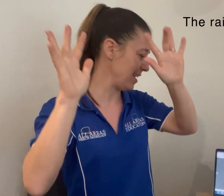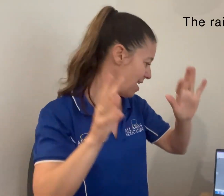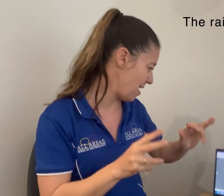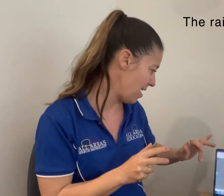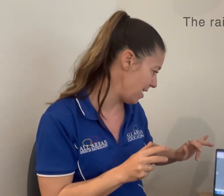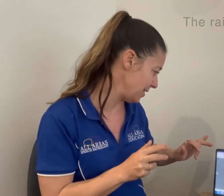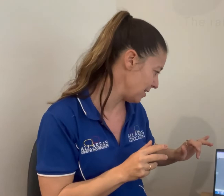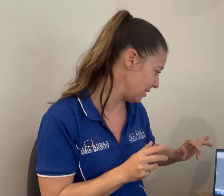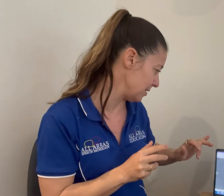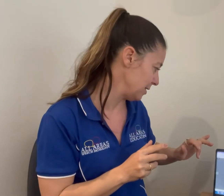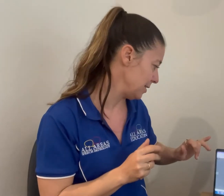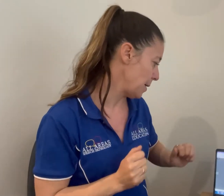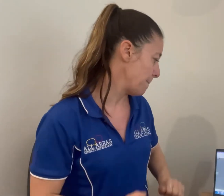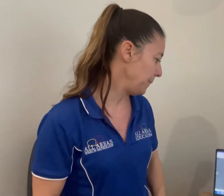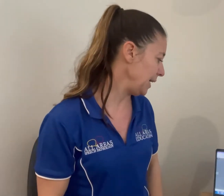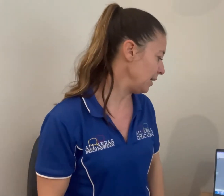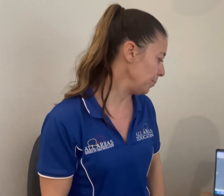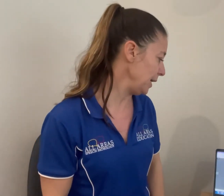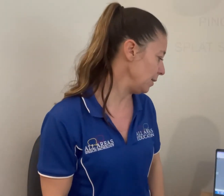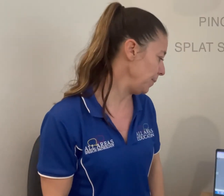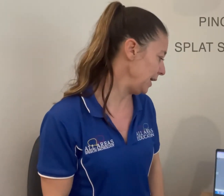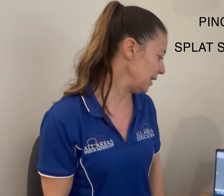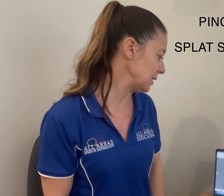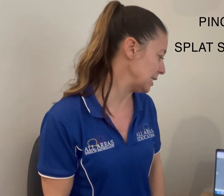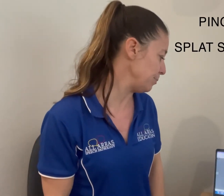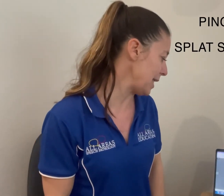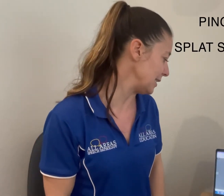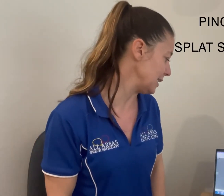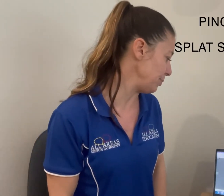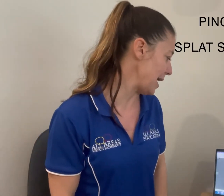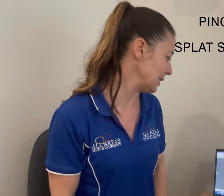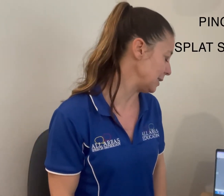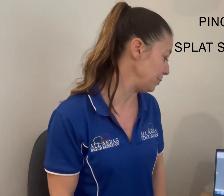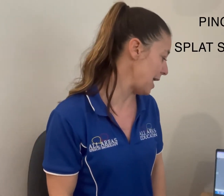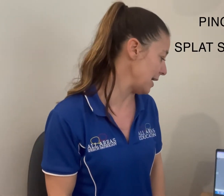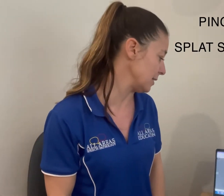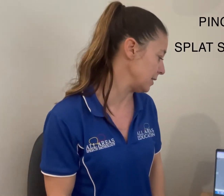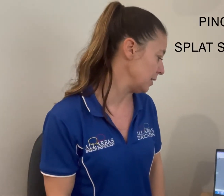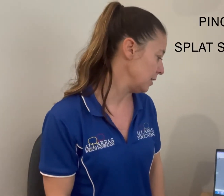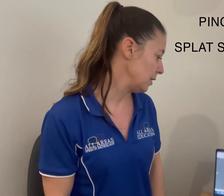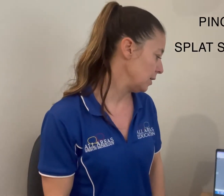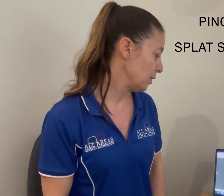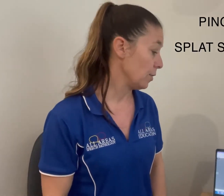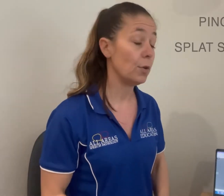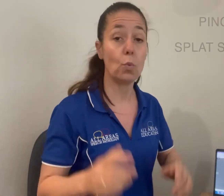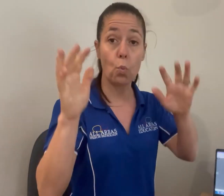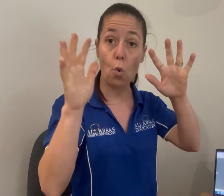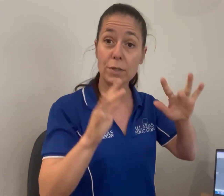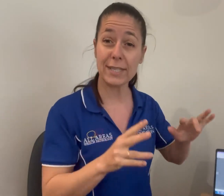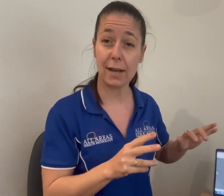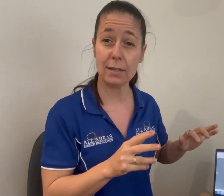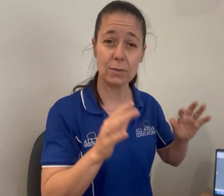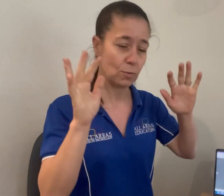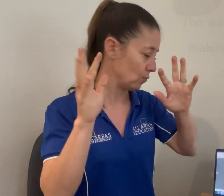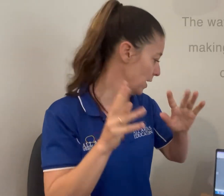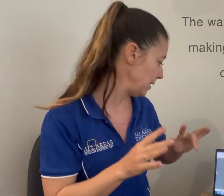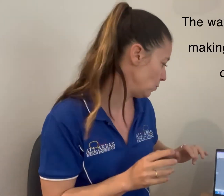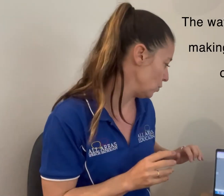harder. Ping, ping, ping, splat, splat, splat. The water, rain water,